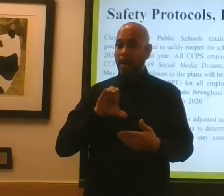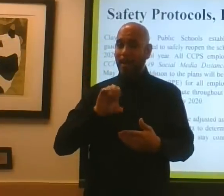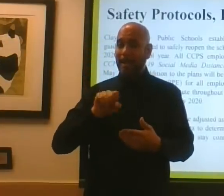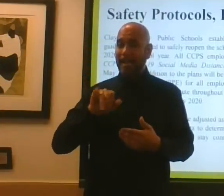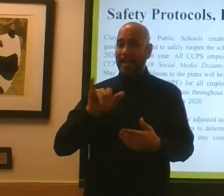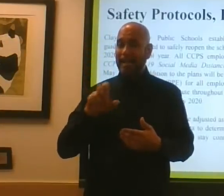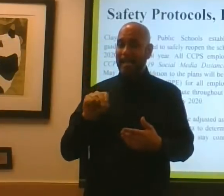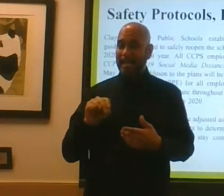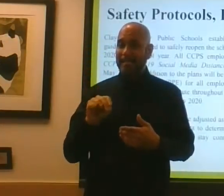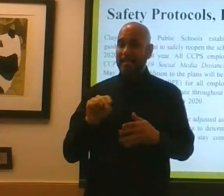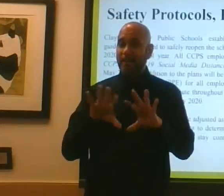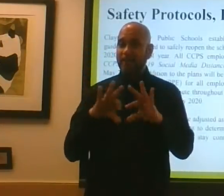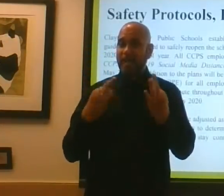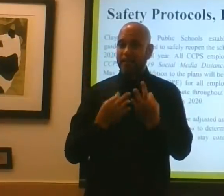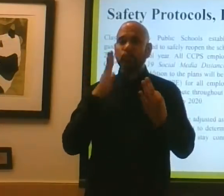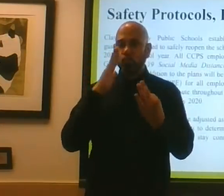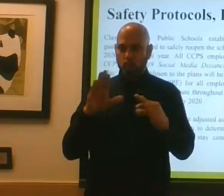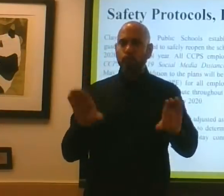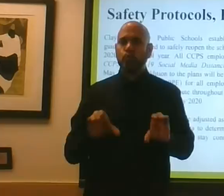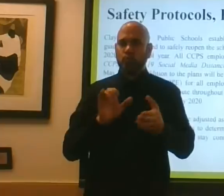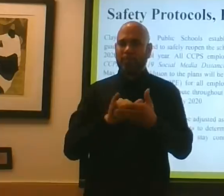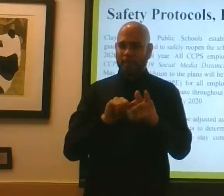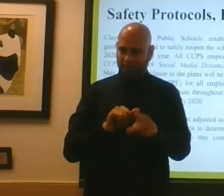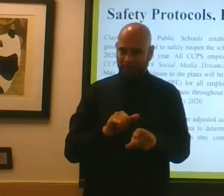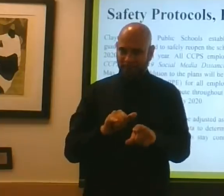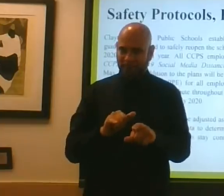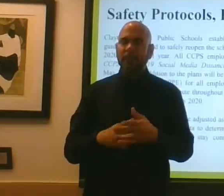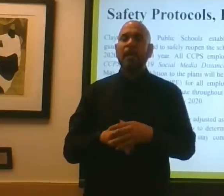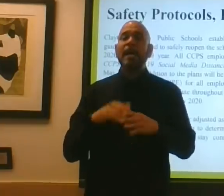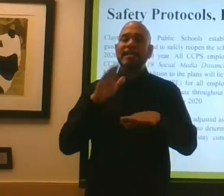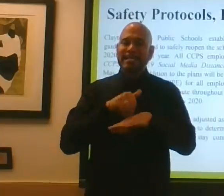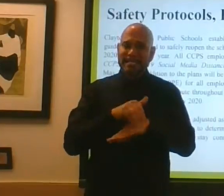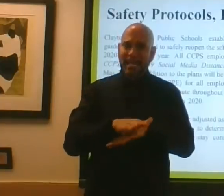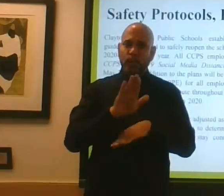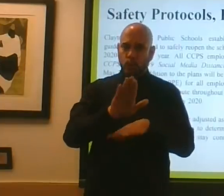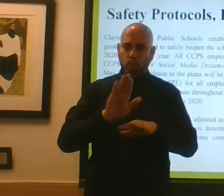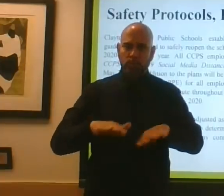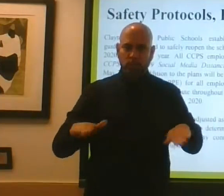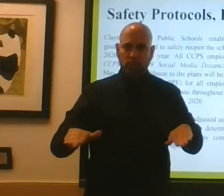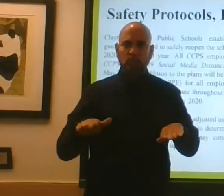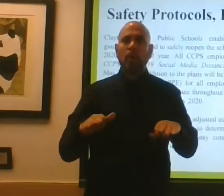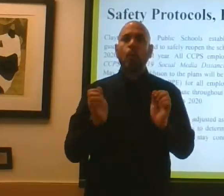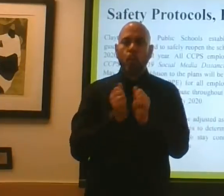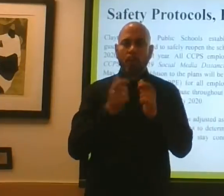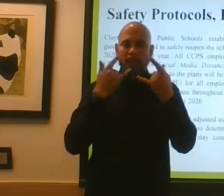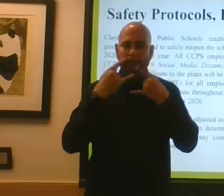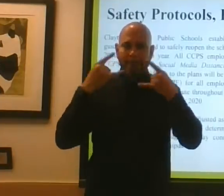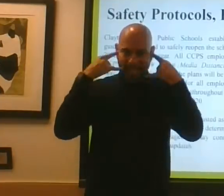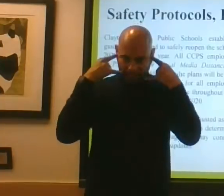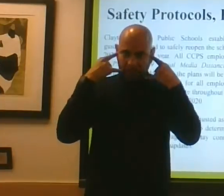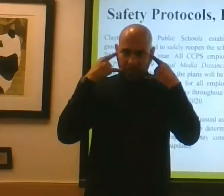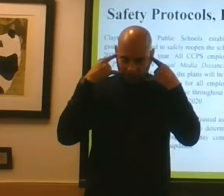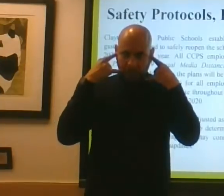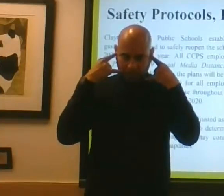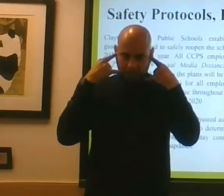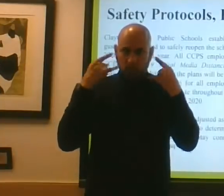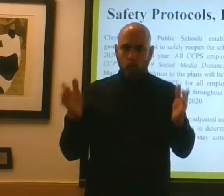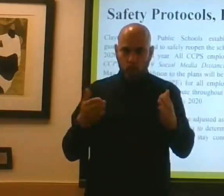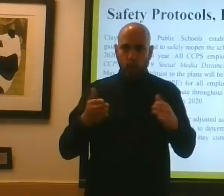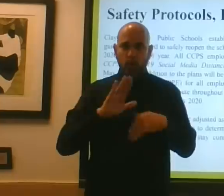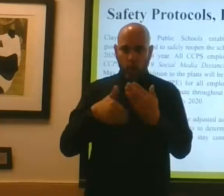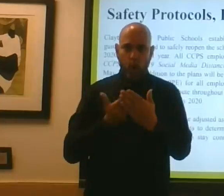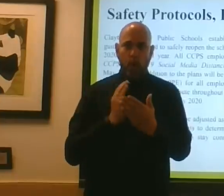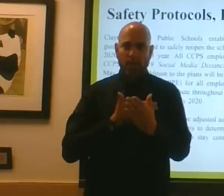Send the students to school with masks when you have the opportunity to do so. We're encouraging all of our